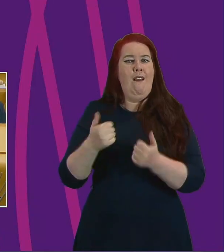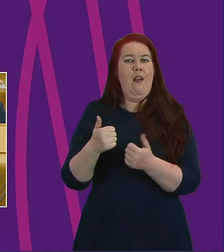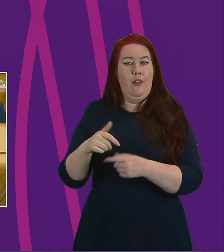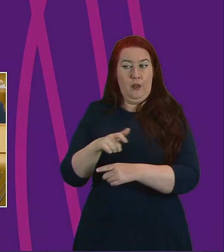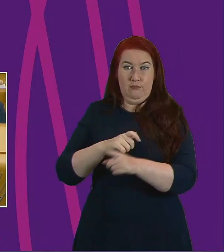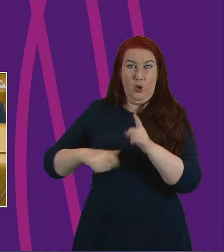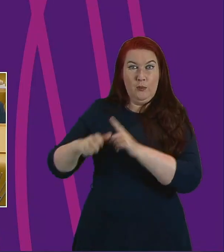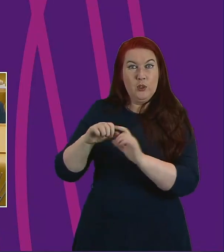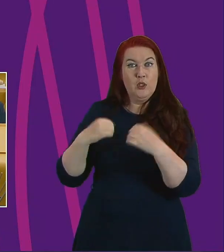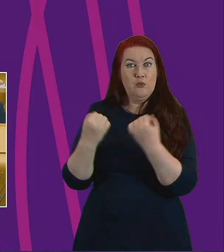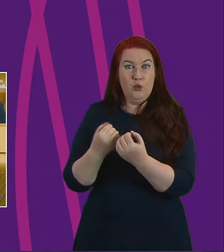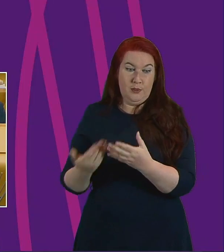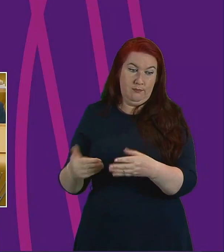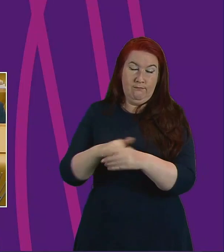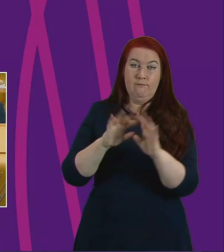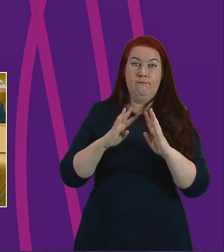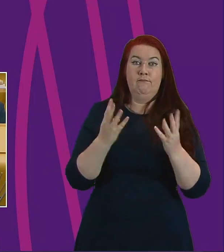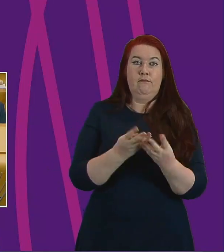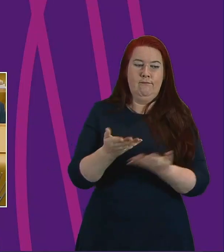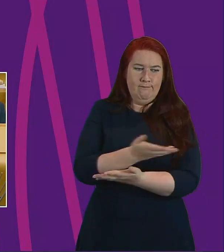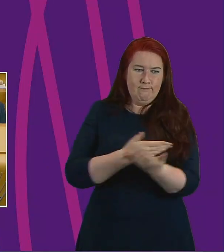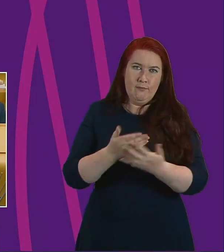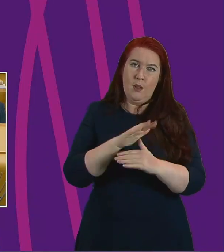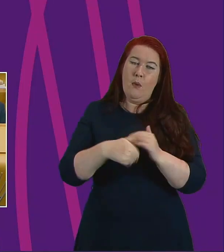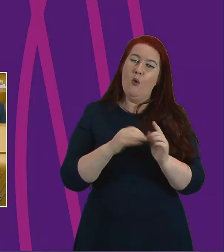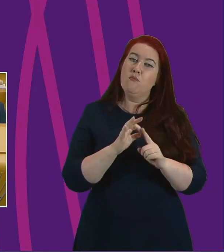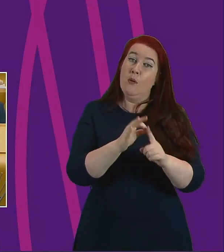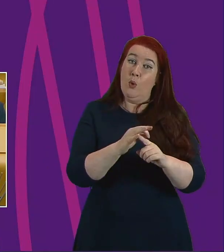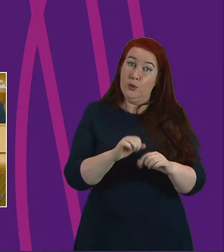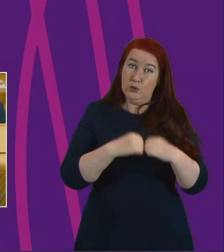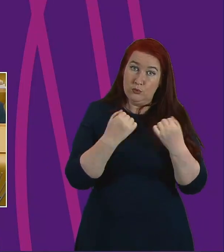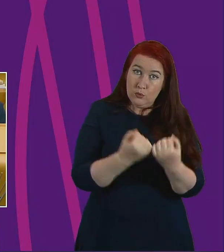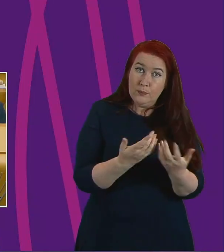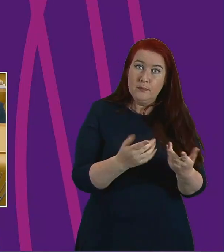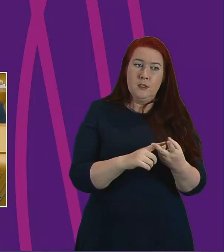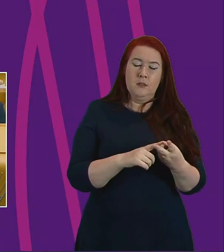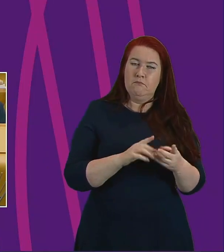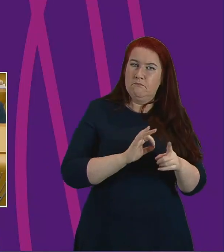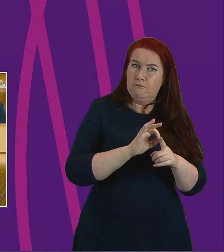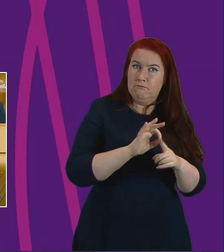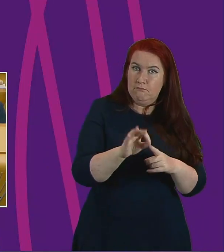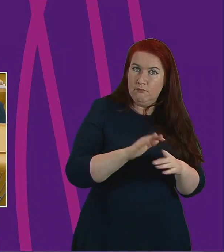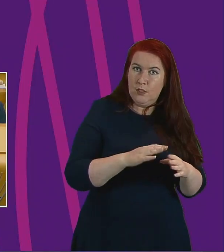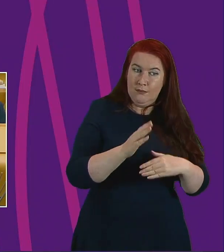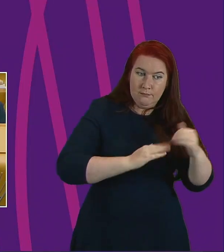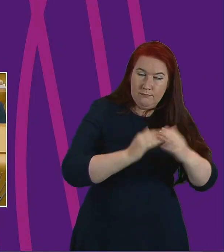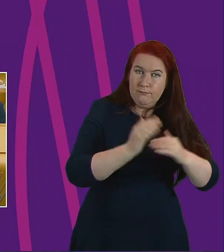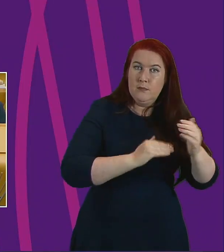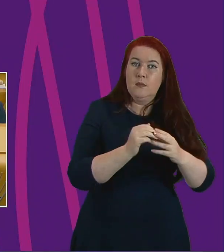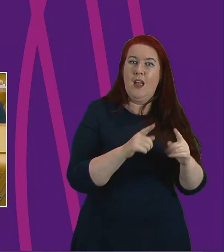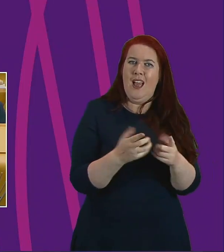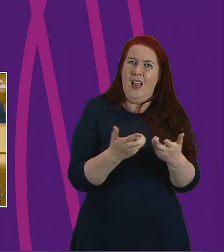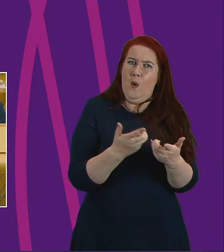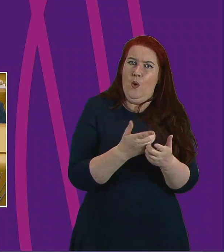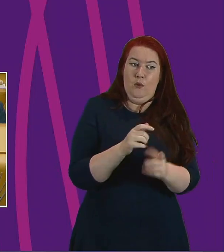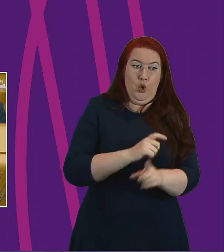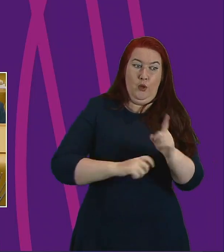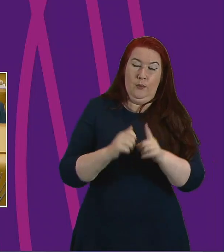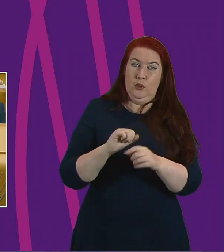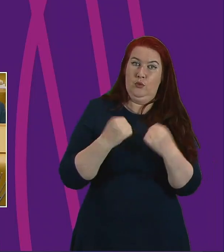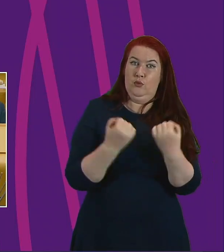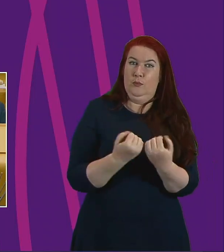recommendations are made regarding proposed developments, funding for community groups, how to help tackle social isolation and other key priorities